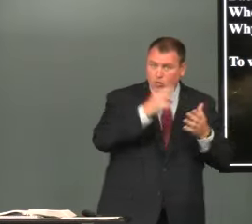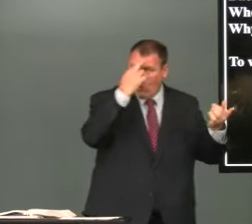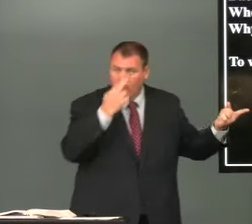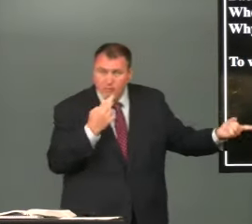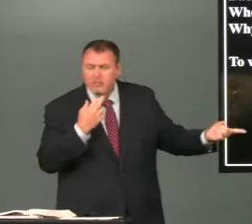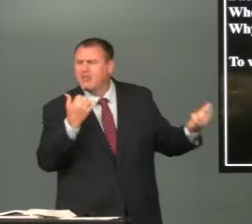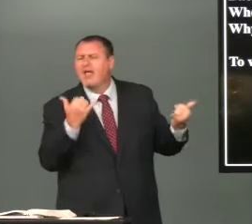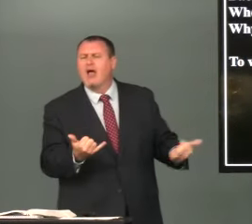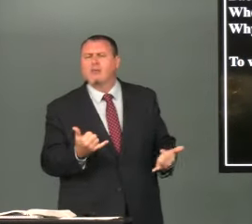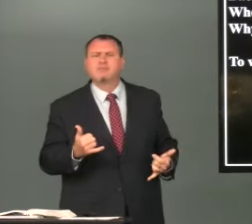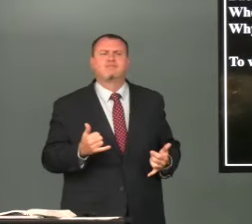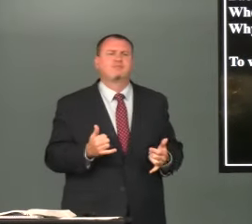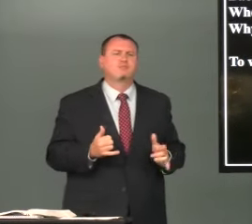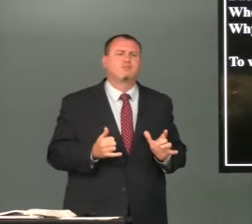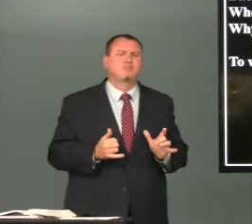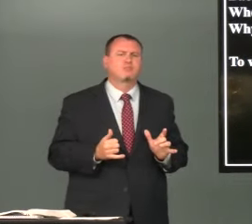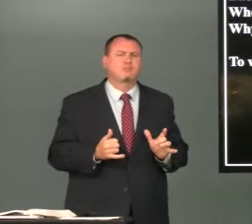who are living in rome now